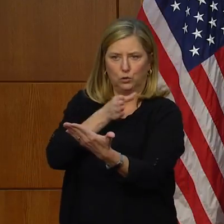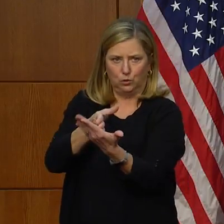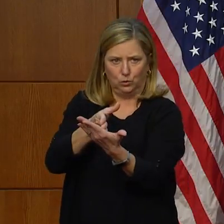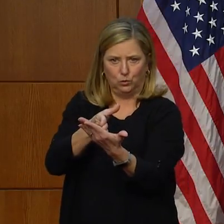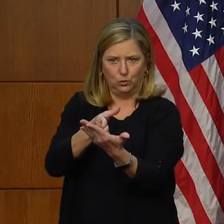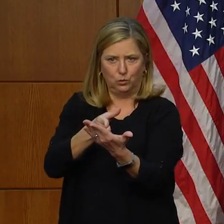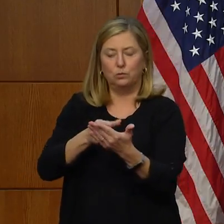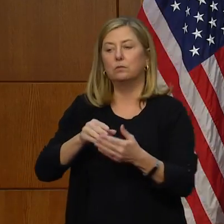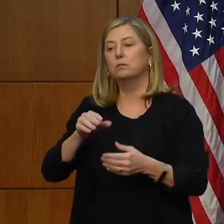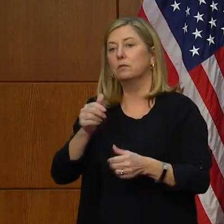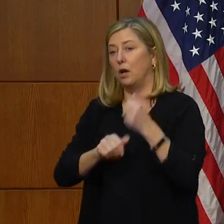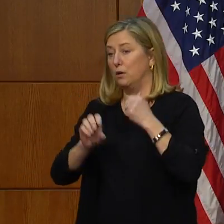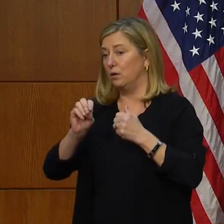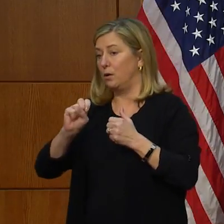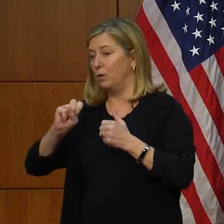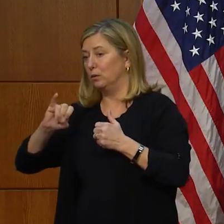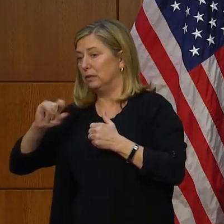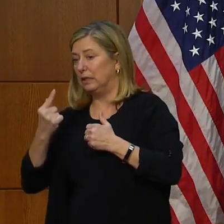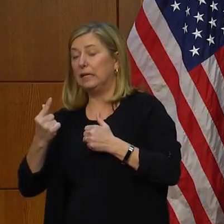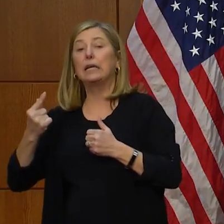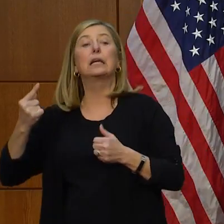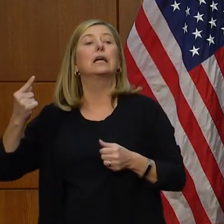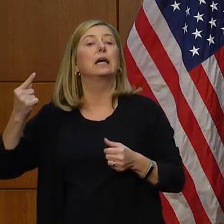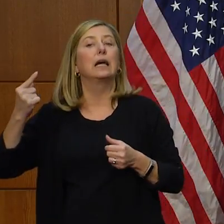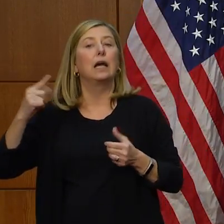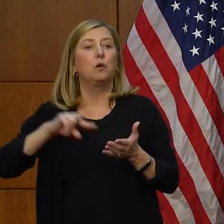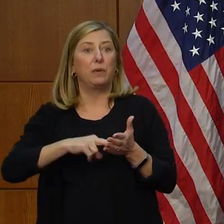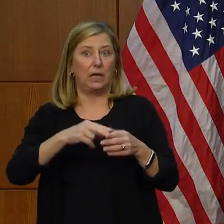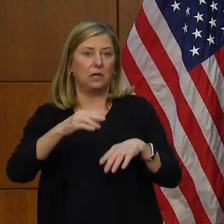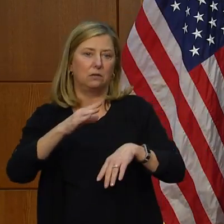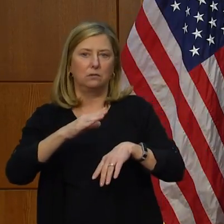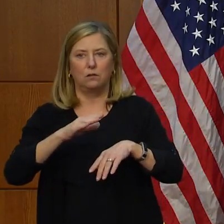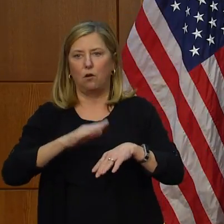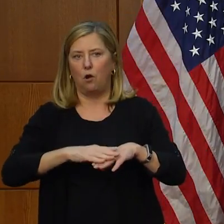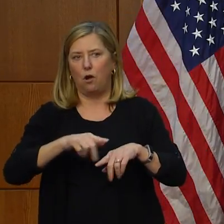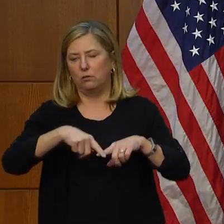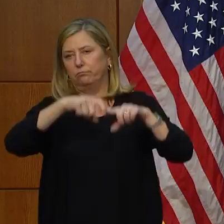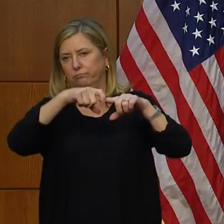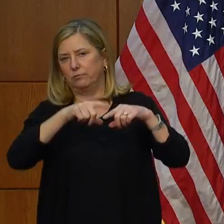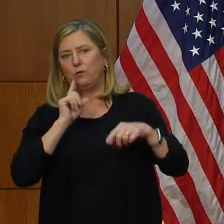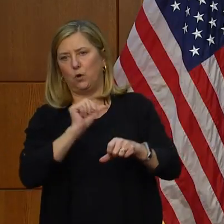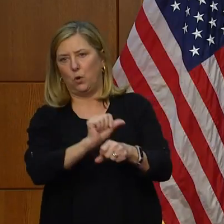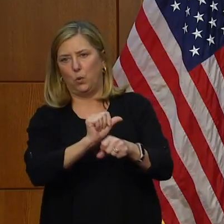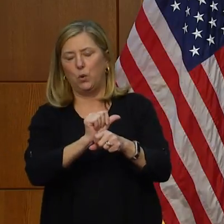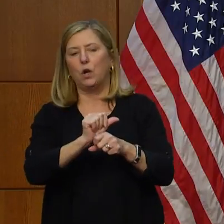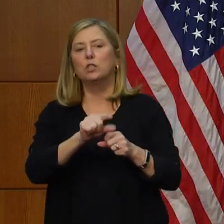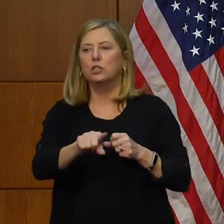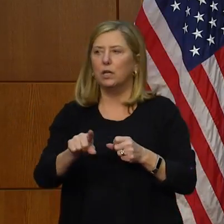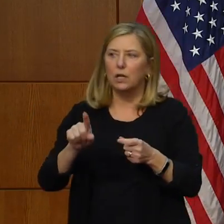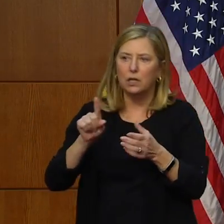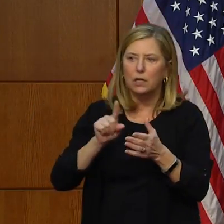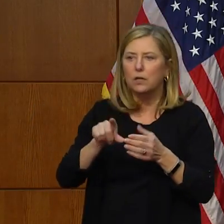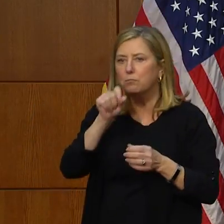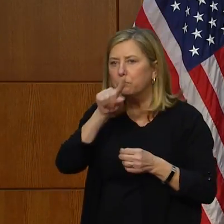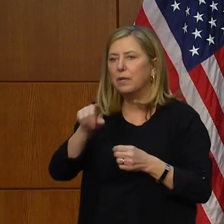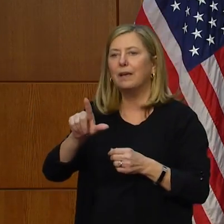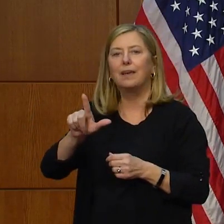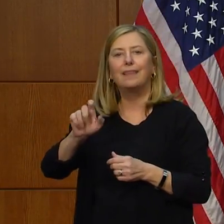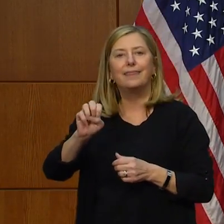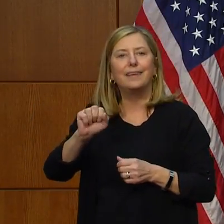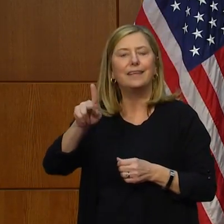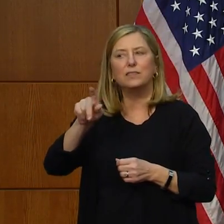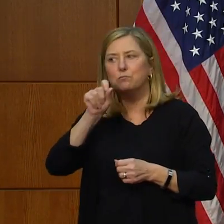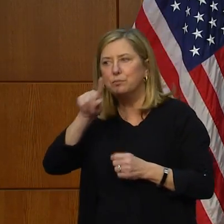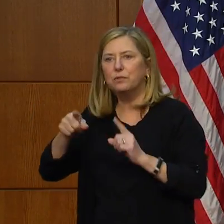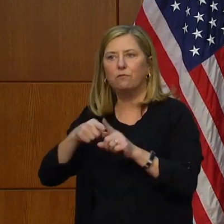put on leave by her employer, which involves an active state police investigation, into leaks from draft reports out of